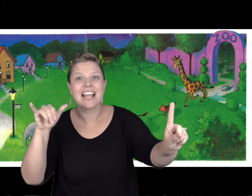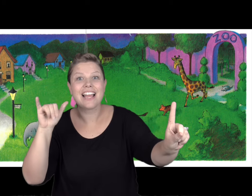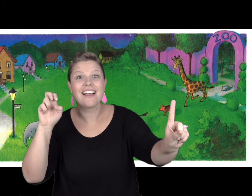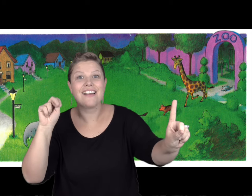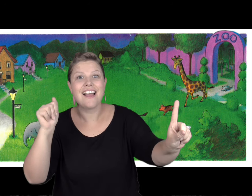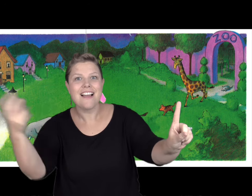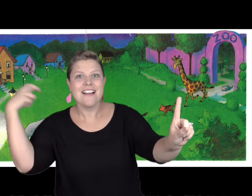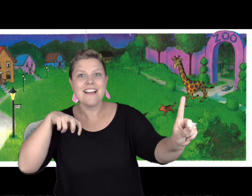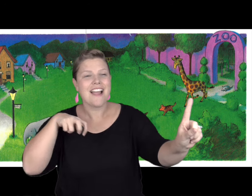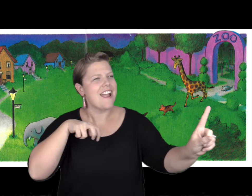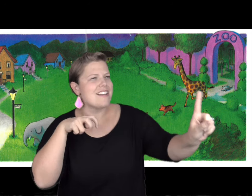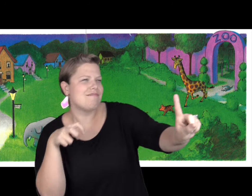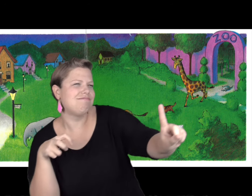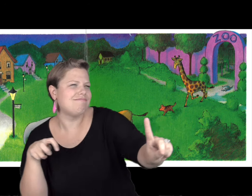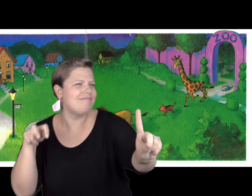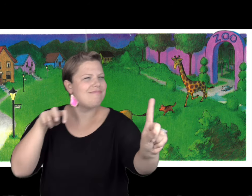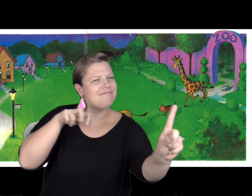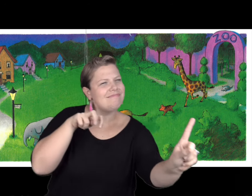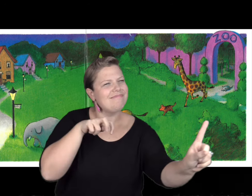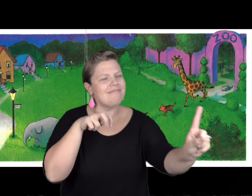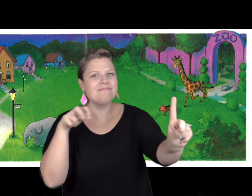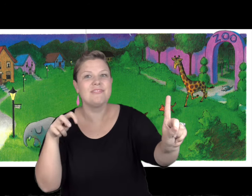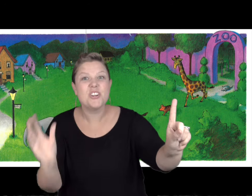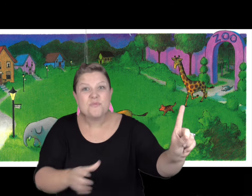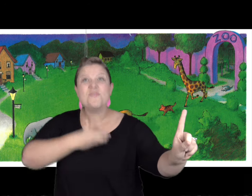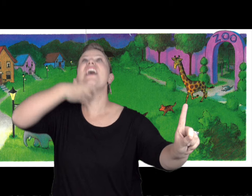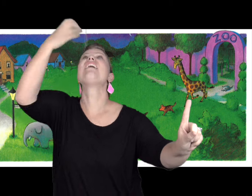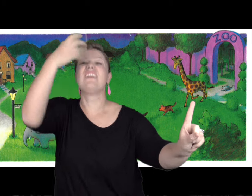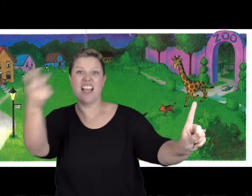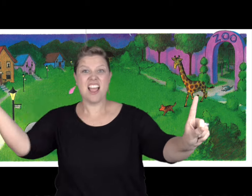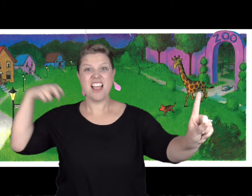The hyena. The giraffe.